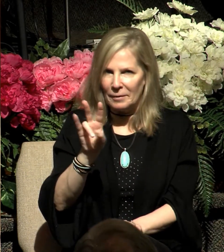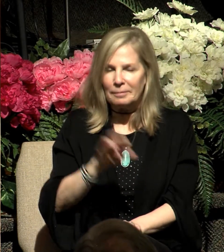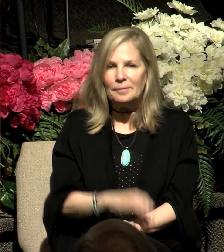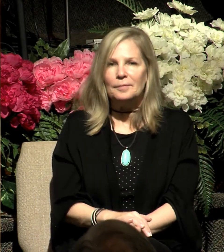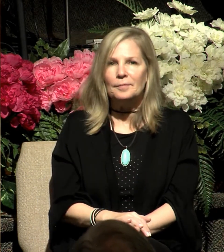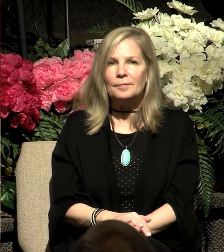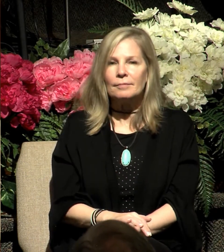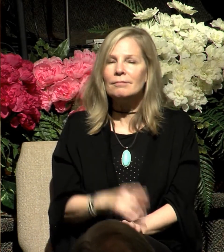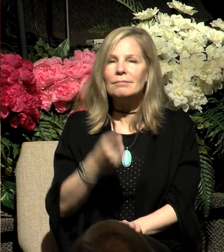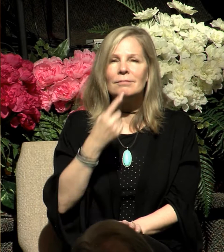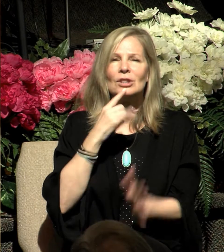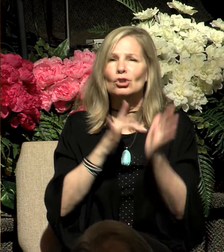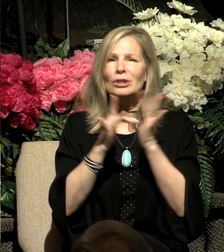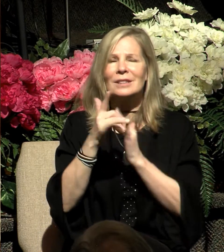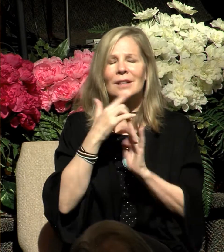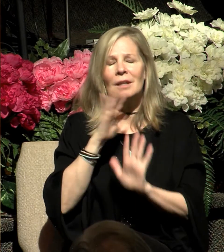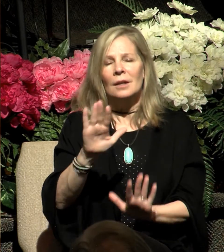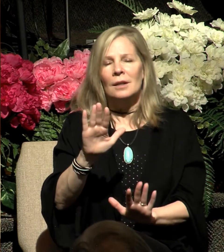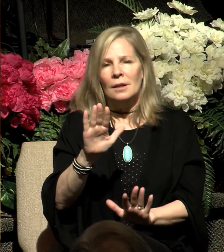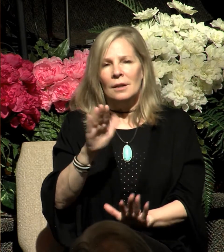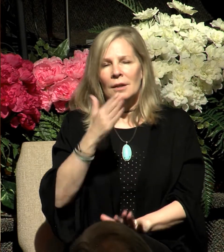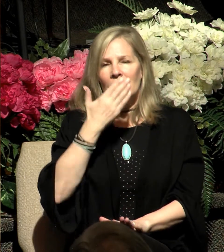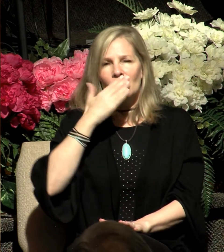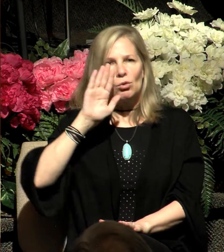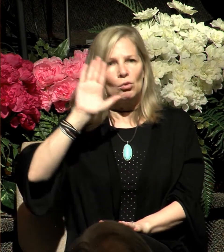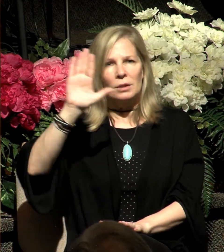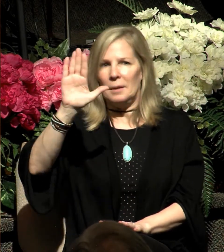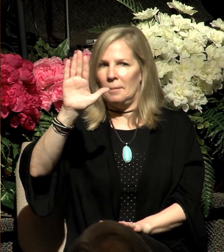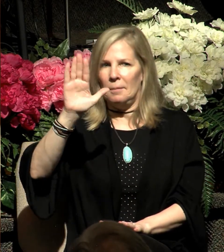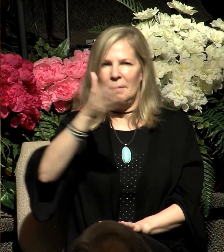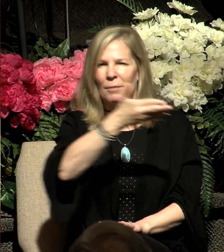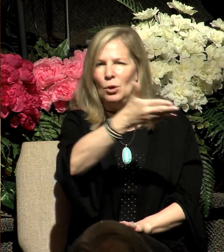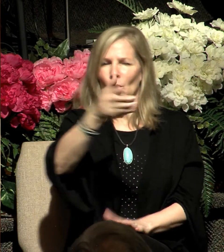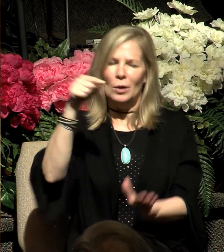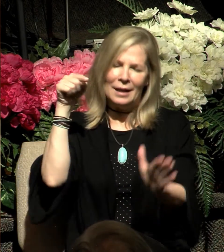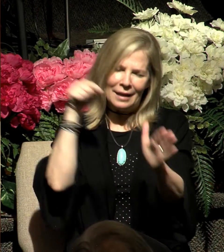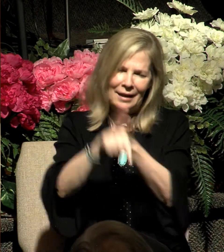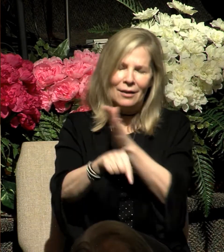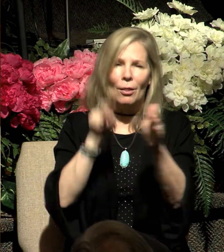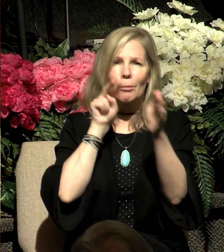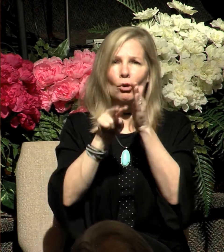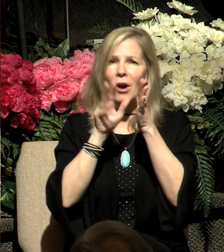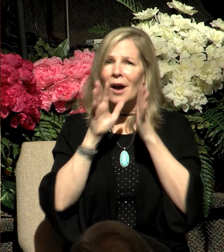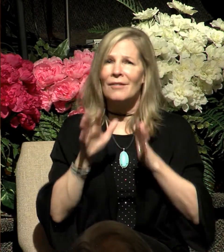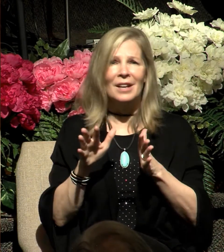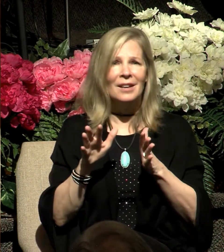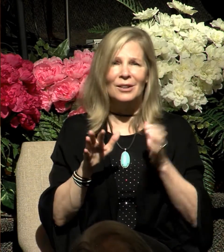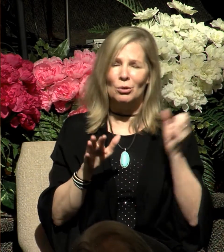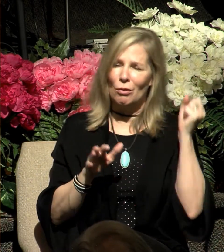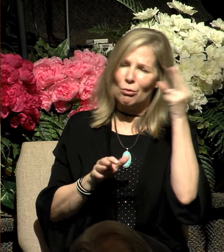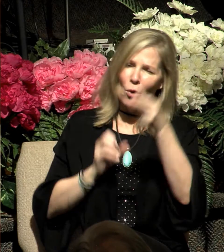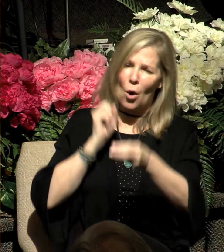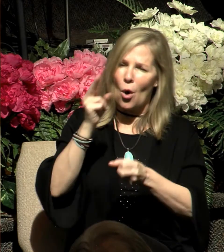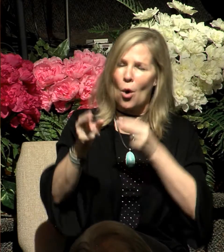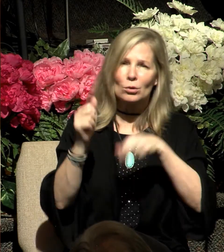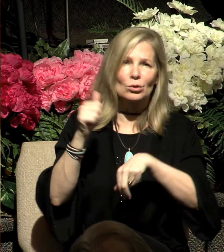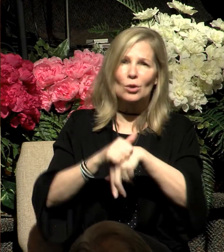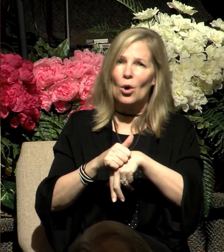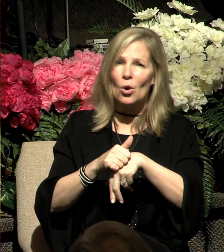Jerusalem, who kills the prophets and stones those who are sent to her. How often I wanted to gather your children together the way a hen